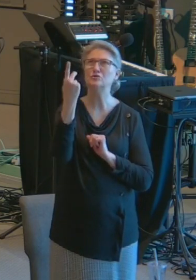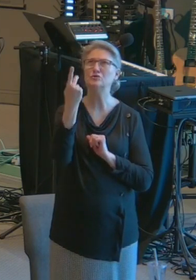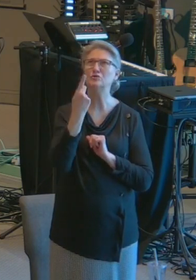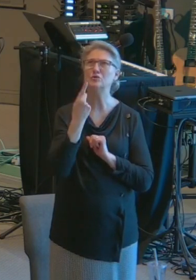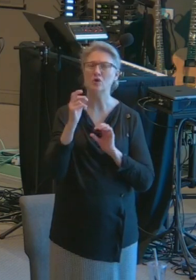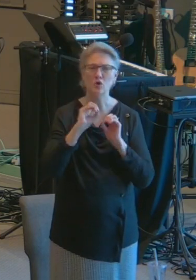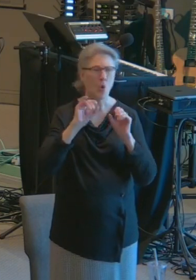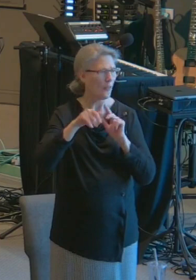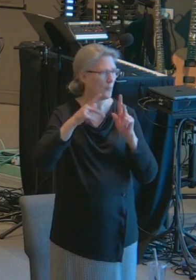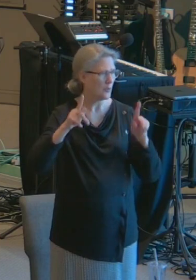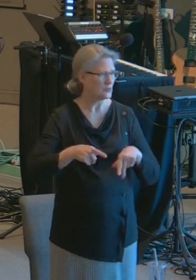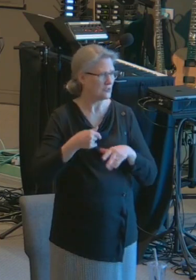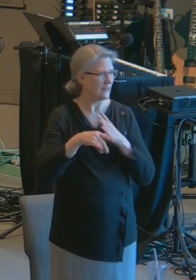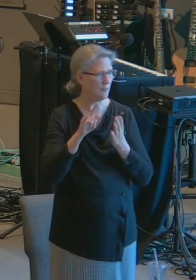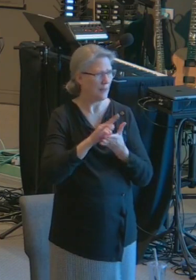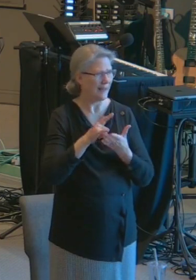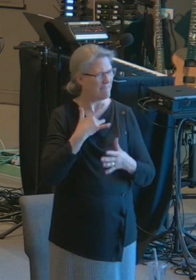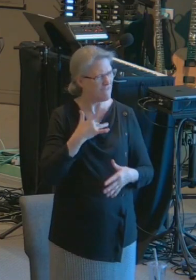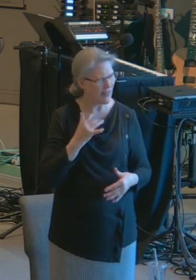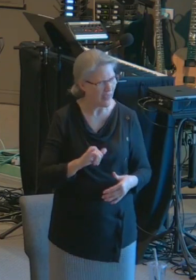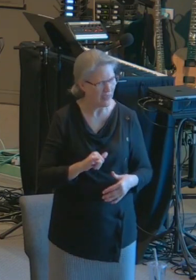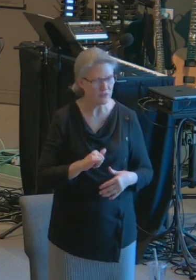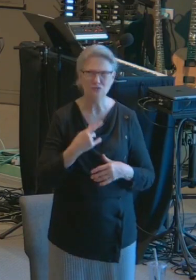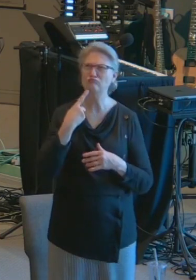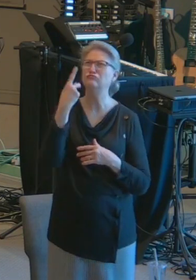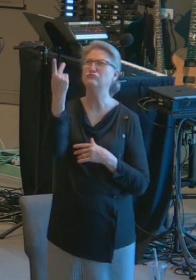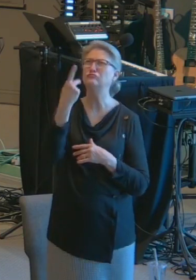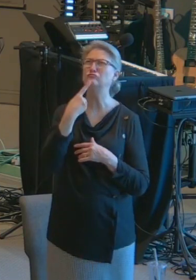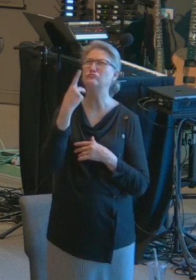another person in that plane but me.